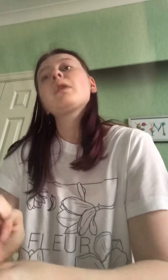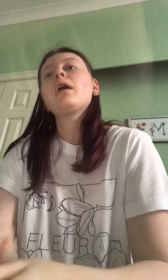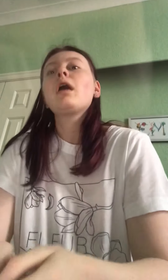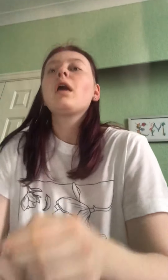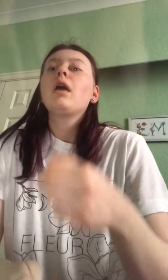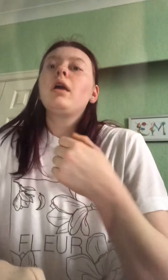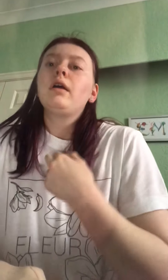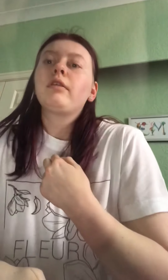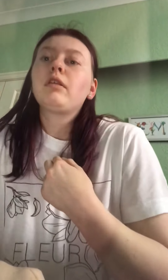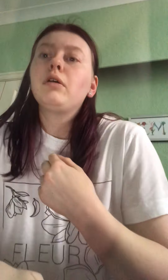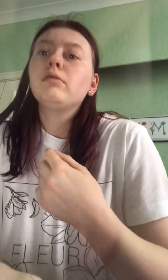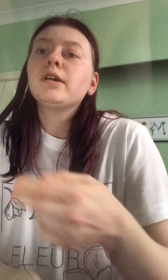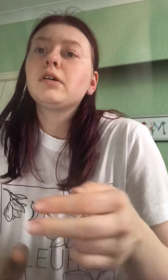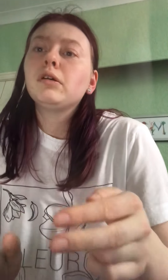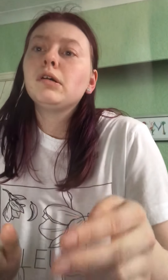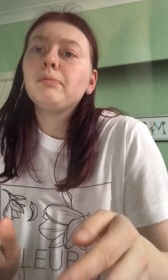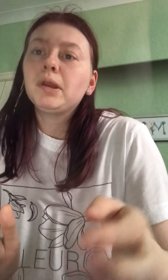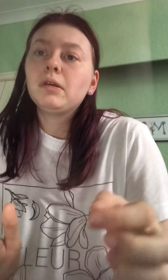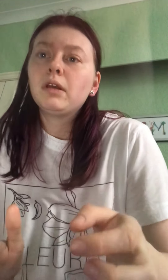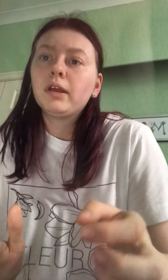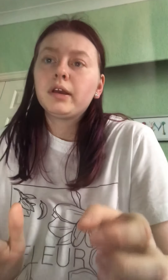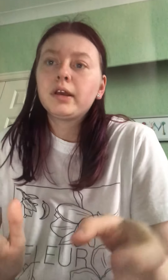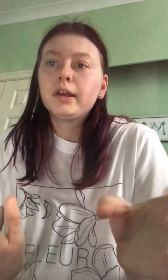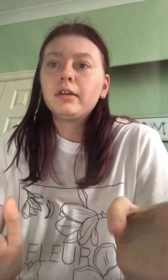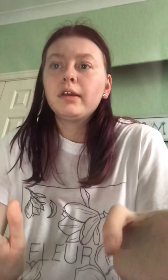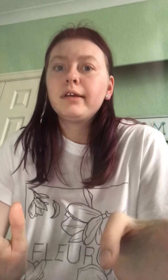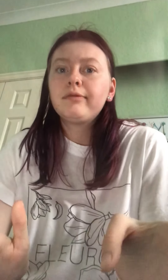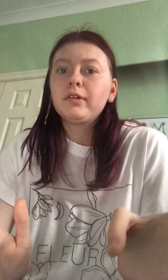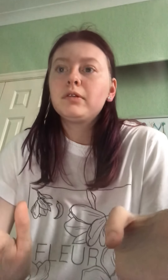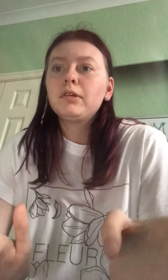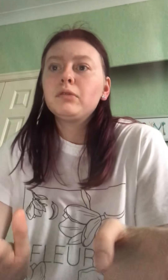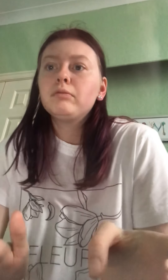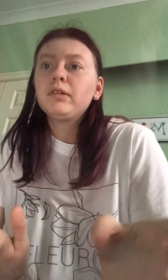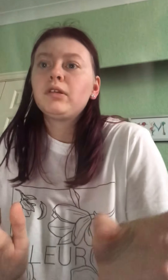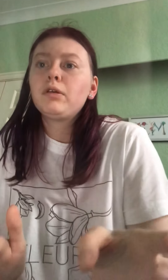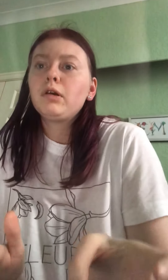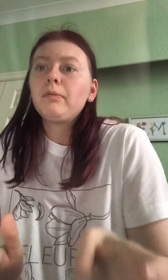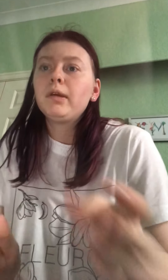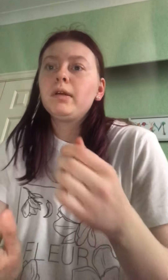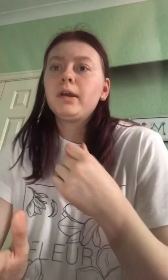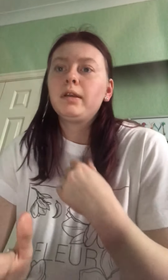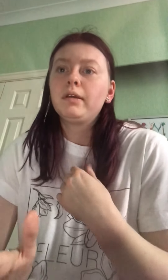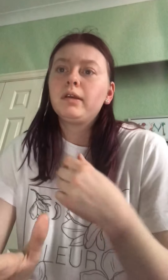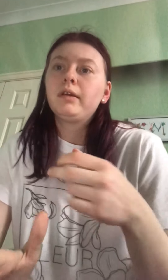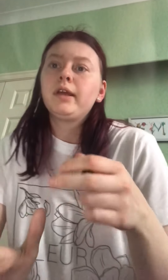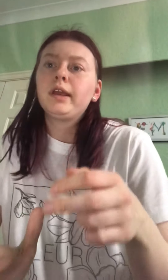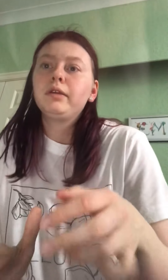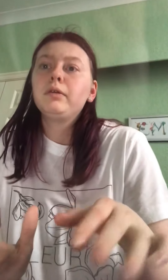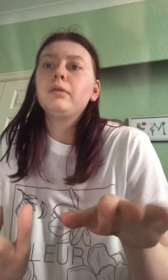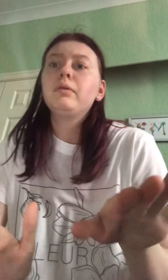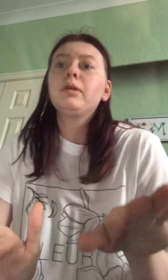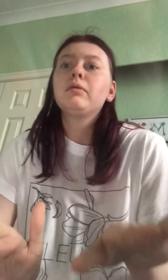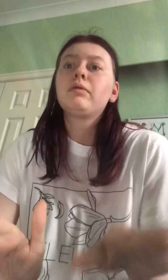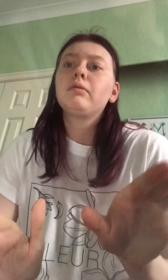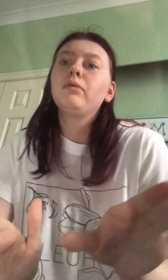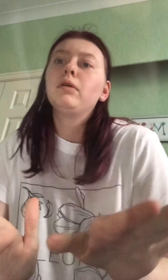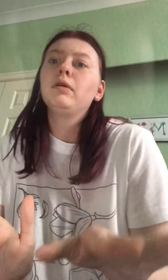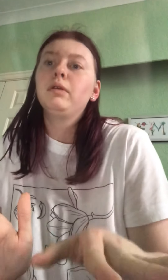I saw it coming like a knife into my stomach, and it ain't no use in running